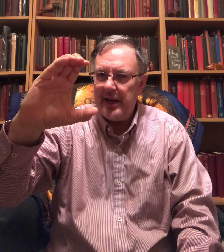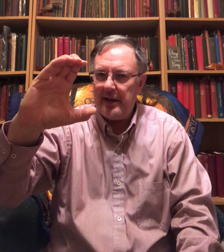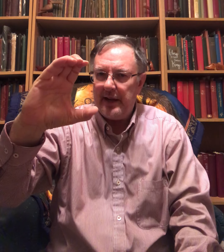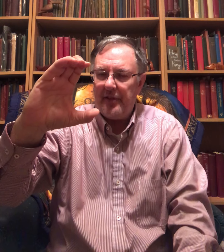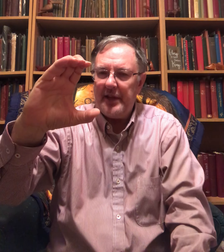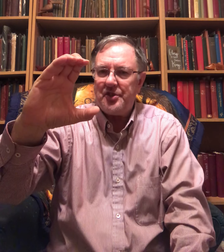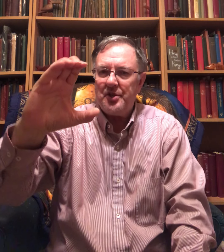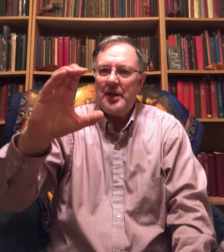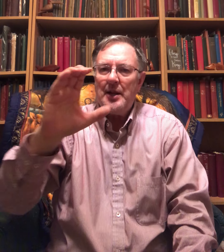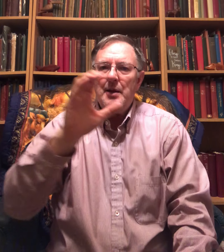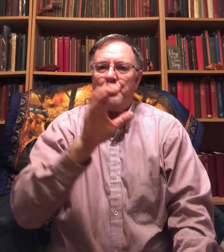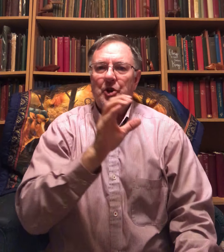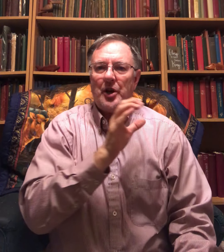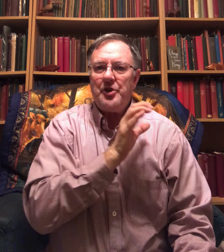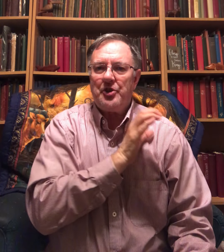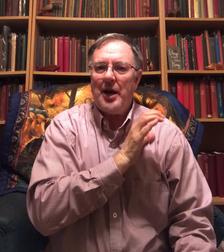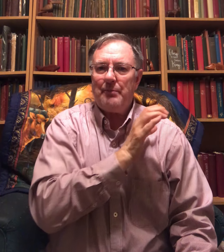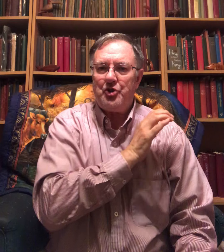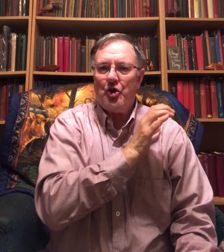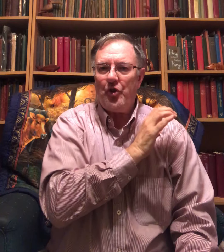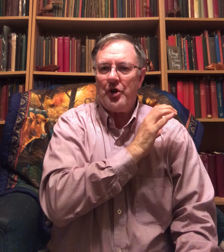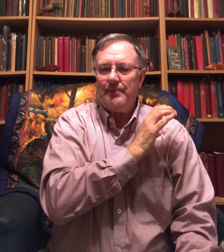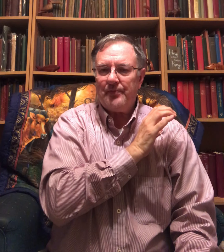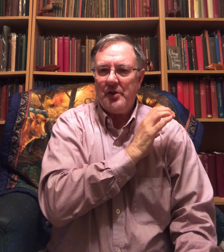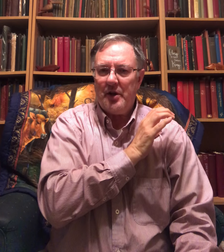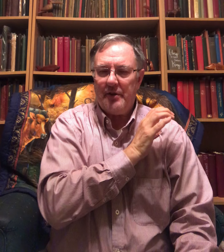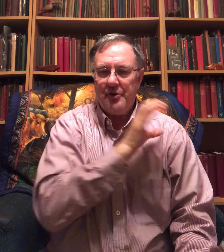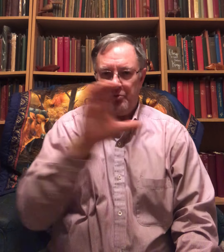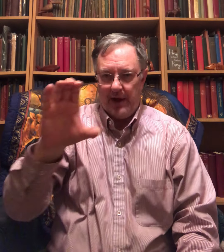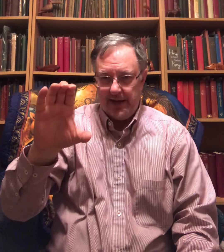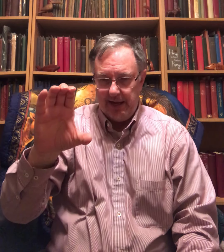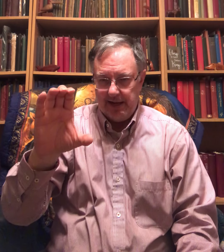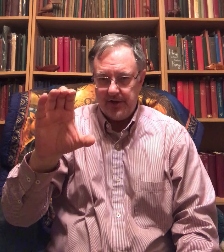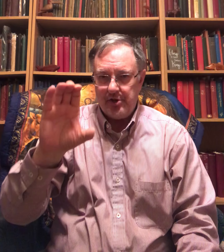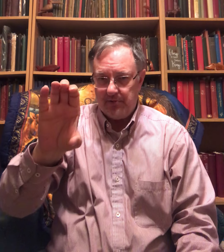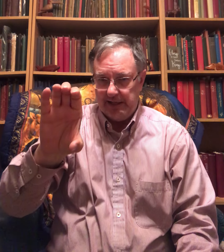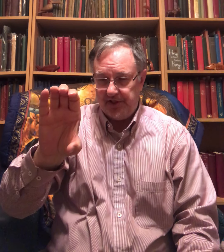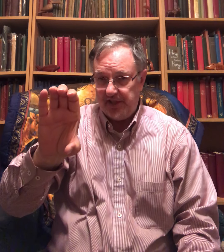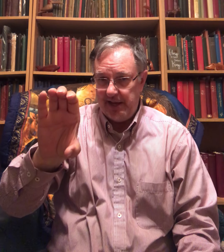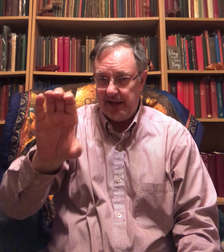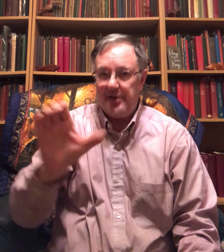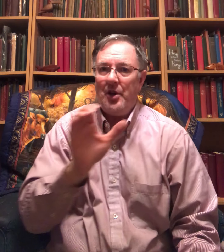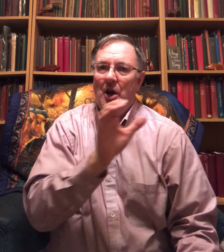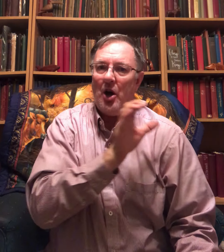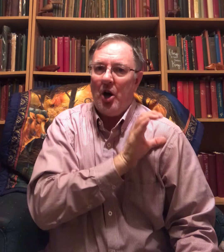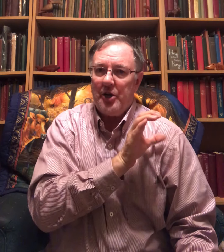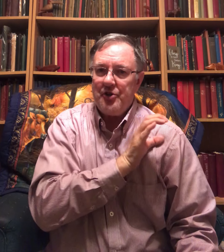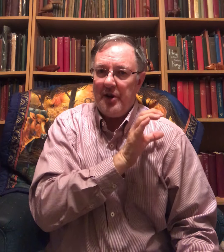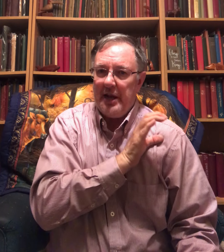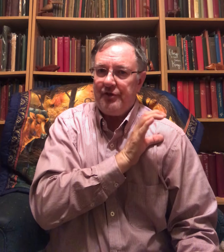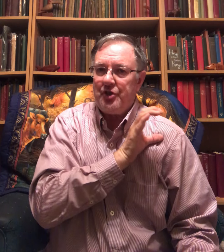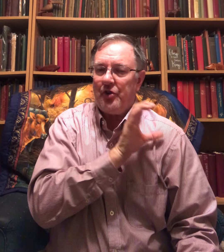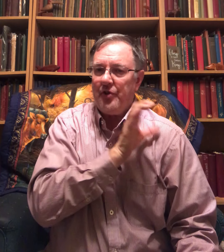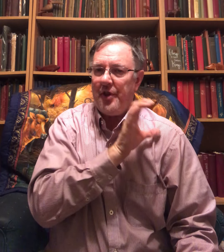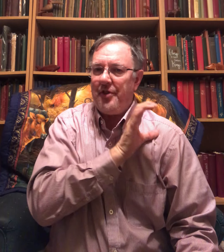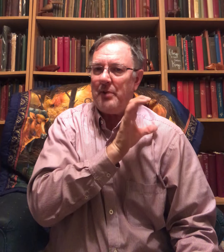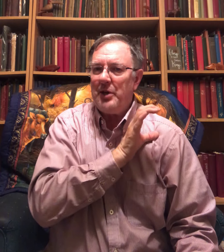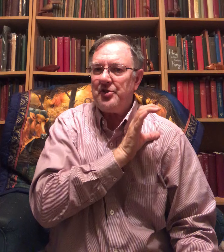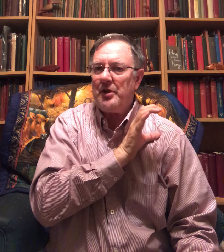hand like this. Put it on your top shoulder, your right hand, your right C hand, on your left shoulder, the thumb resting